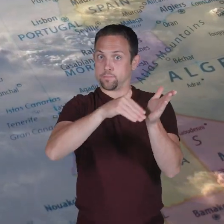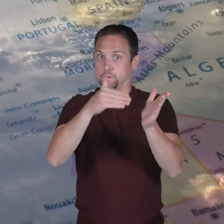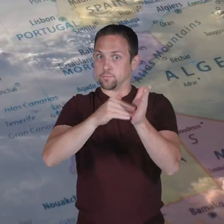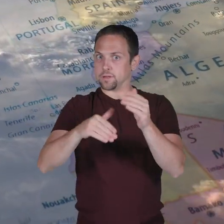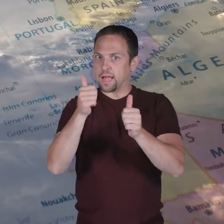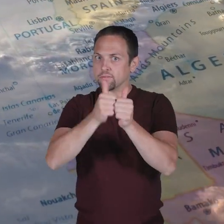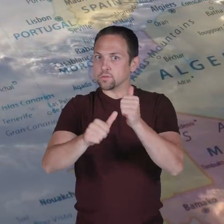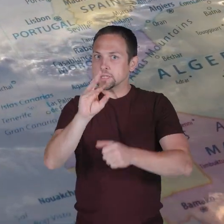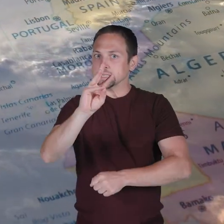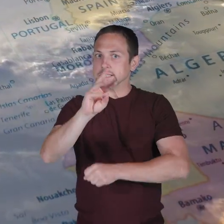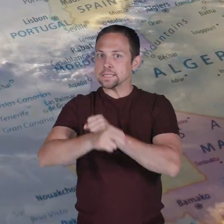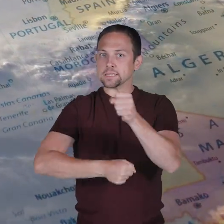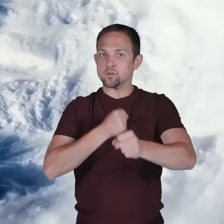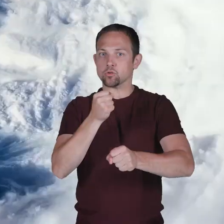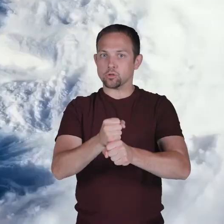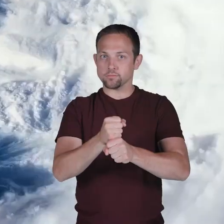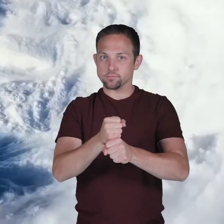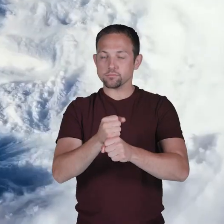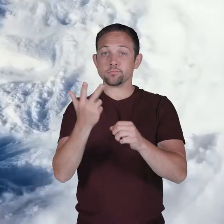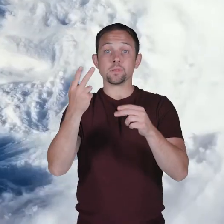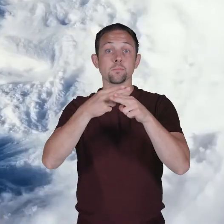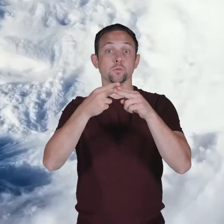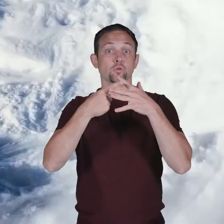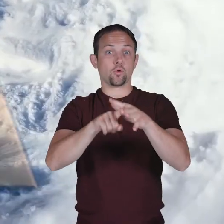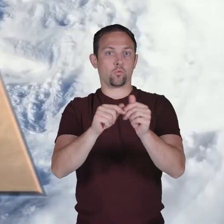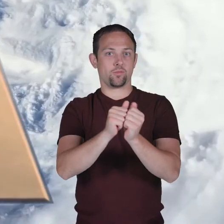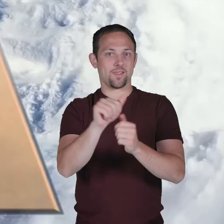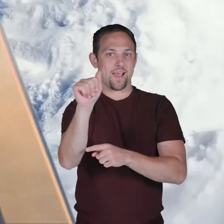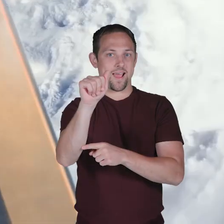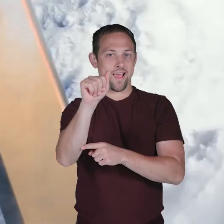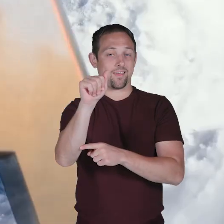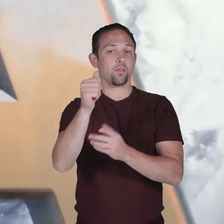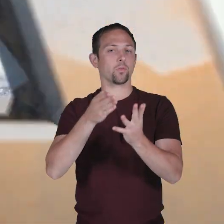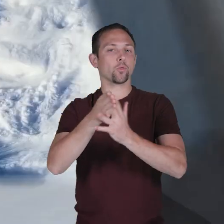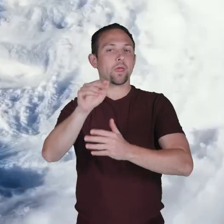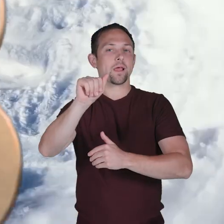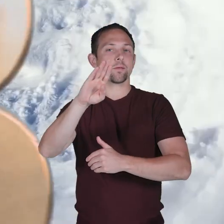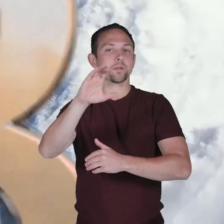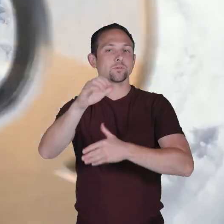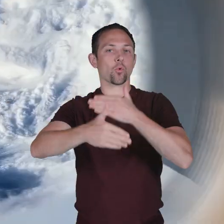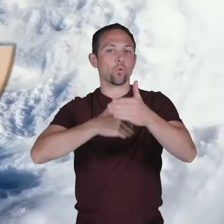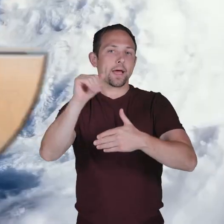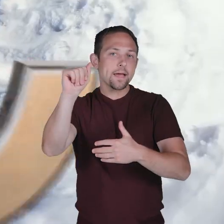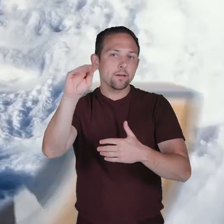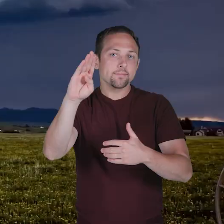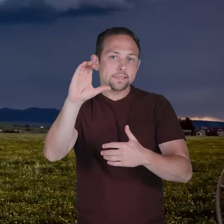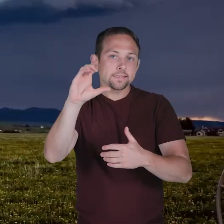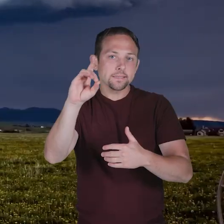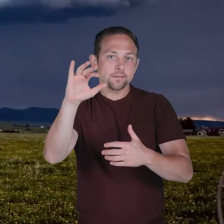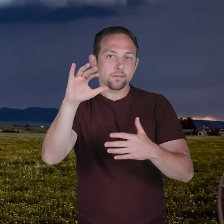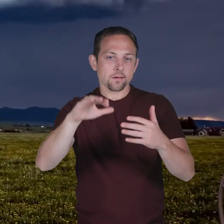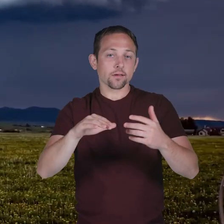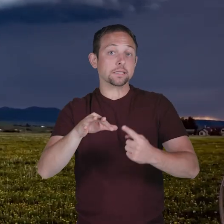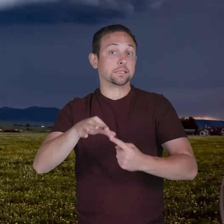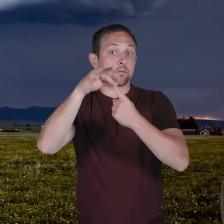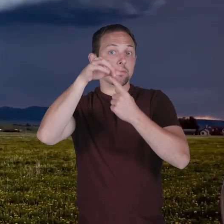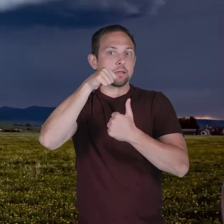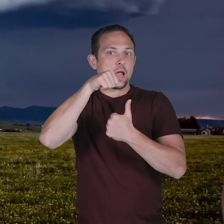6 years. The names begin with A and go through the alphabet. Except the letters Q,